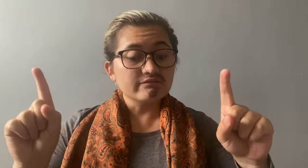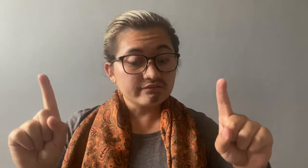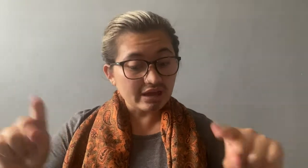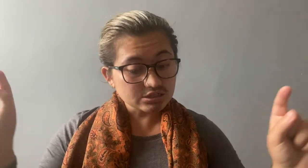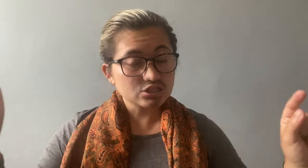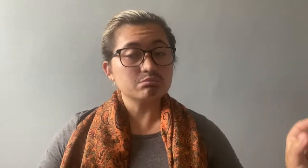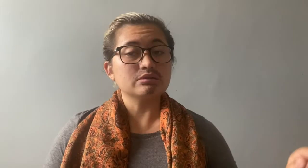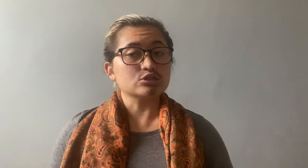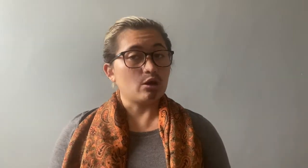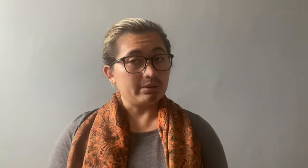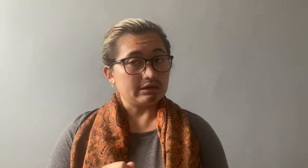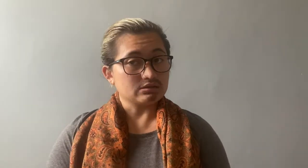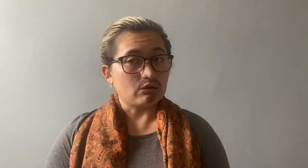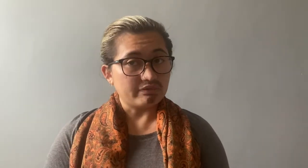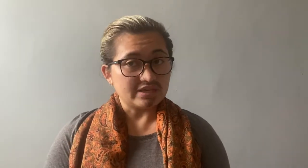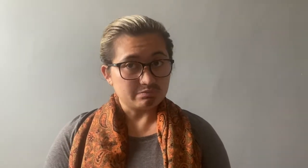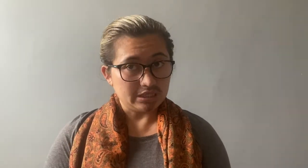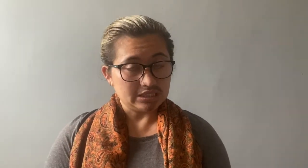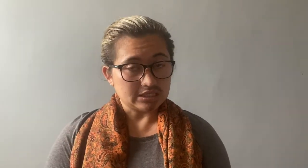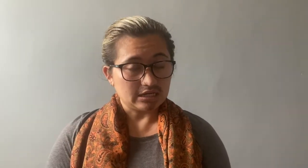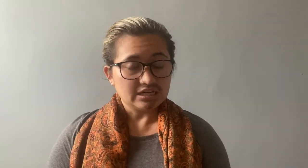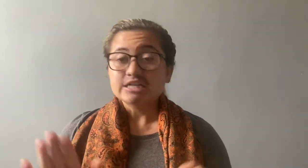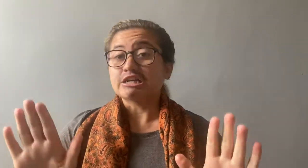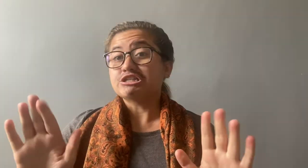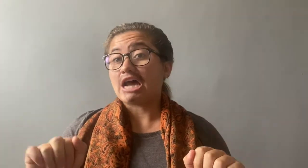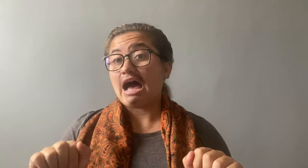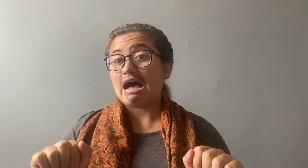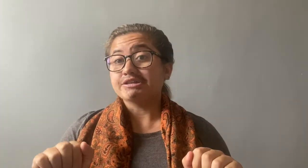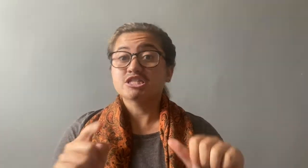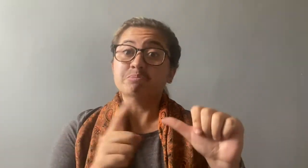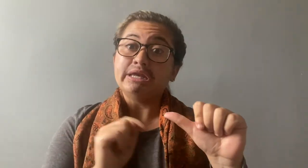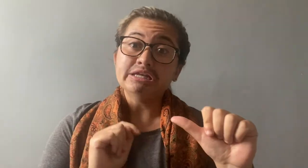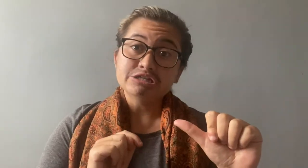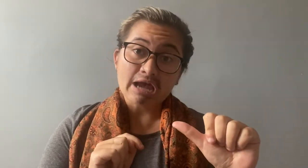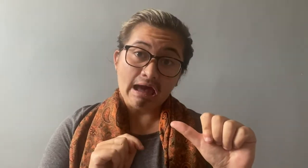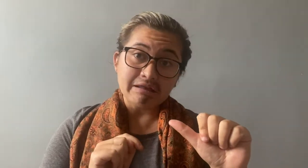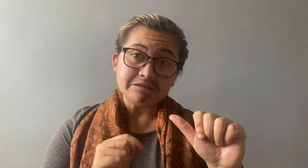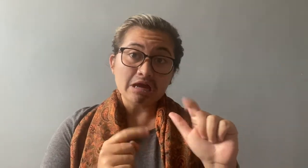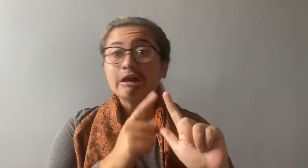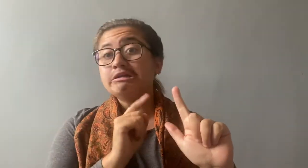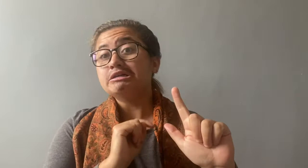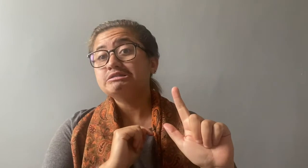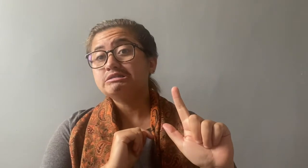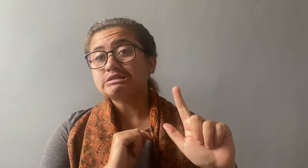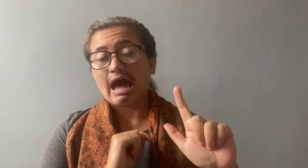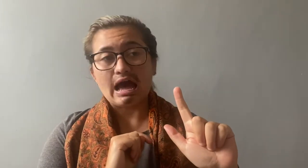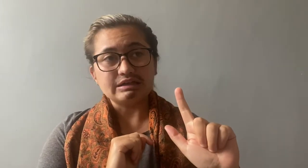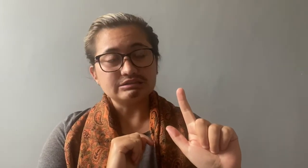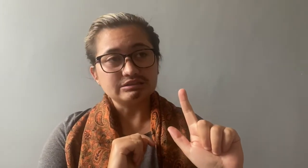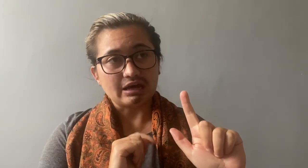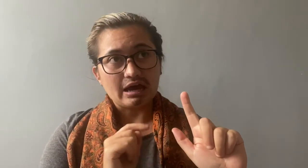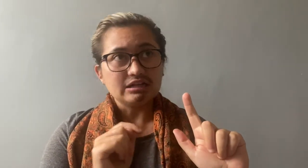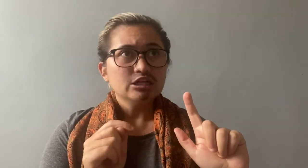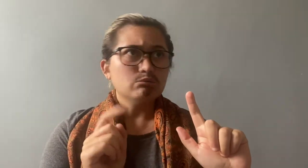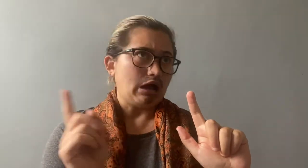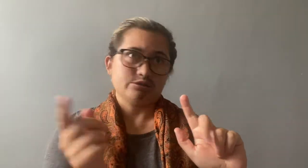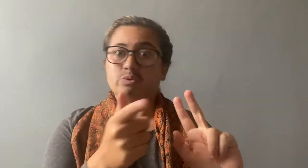vegetable toppings on this pizza. Such as spinach and onions and sweet